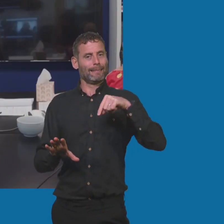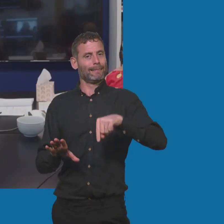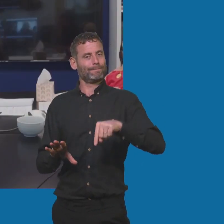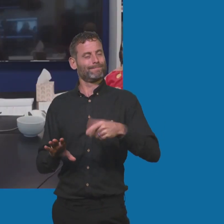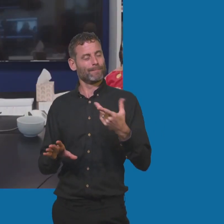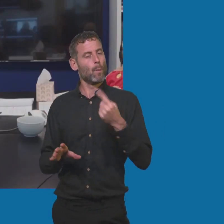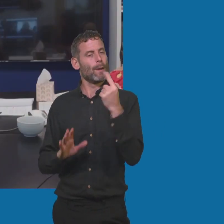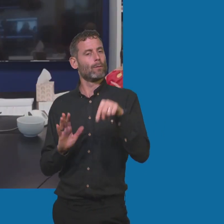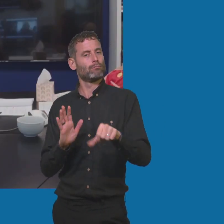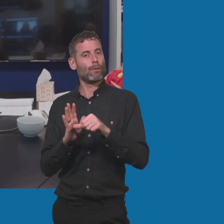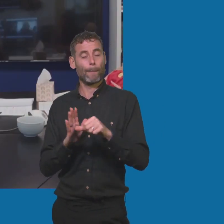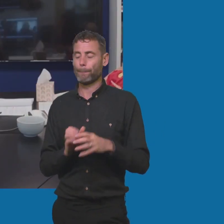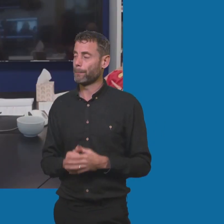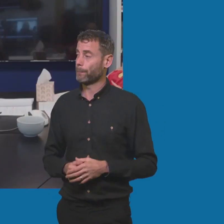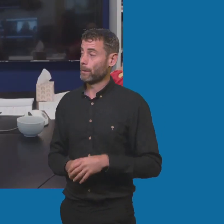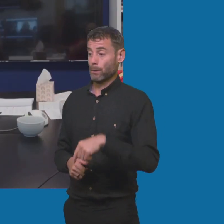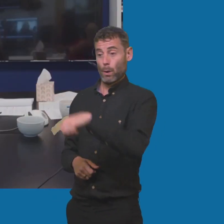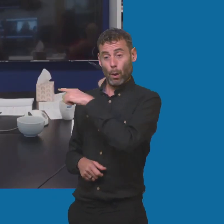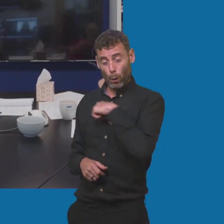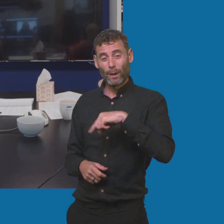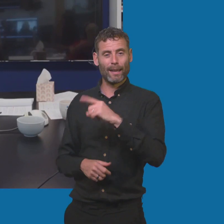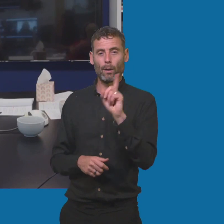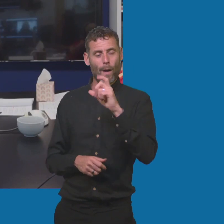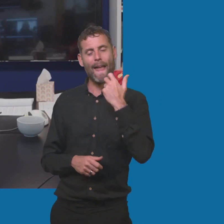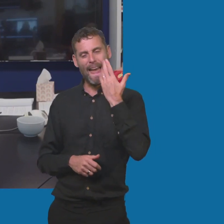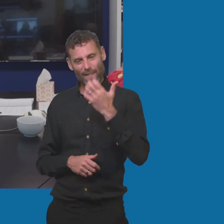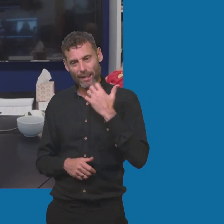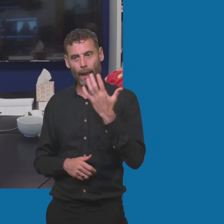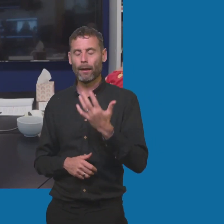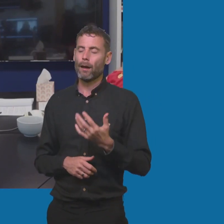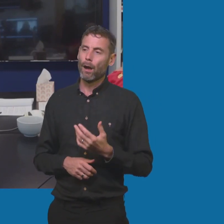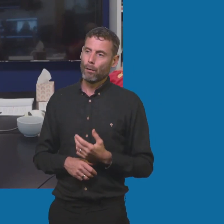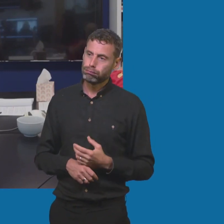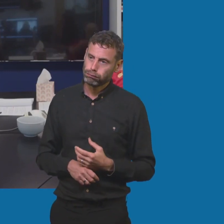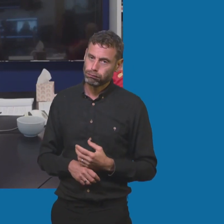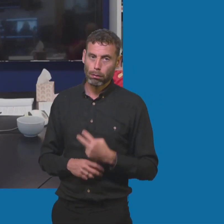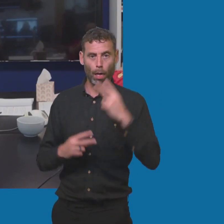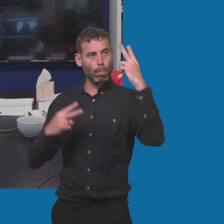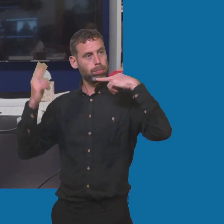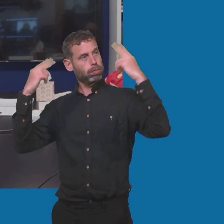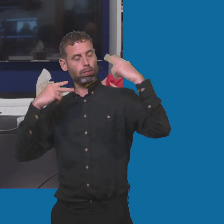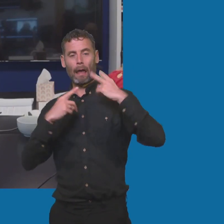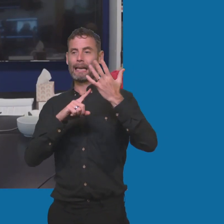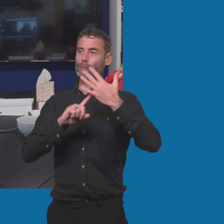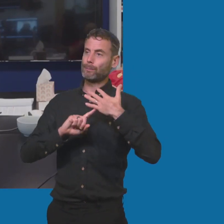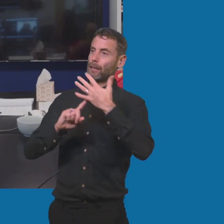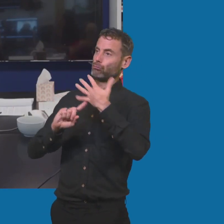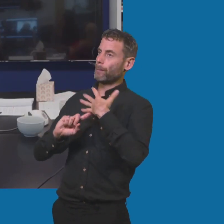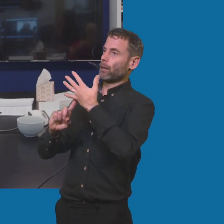discrimination that we face every single day, I just feel like now I'm at a point where it still